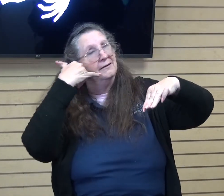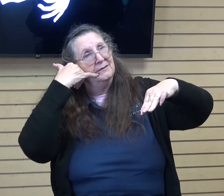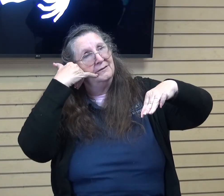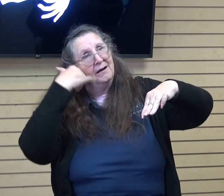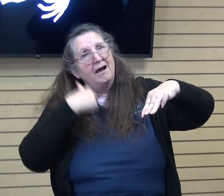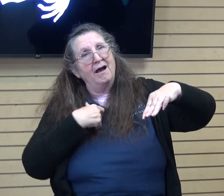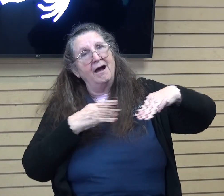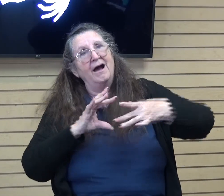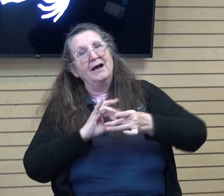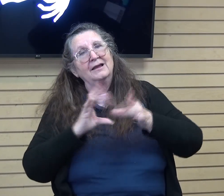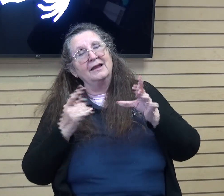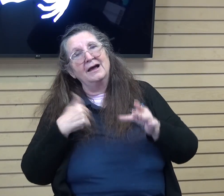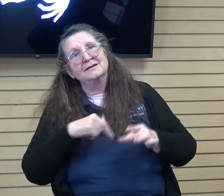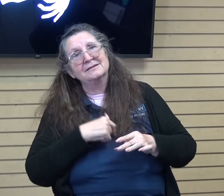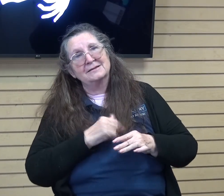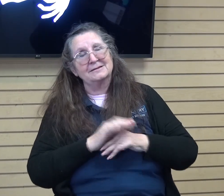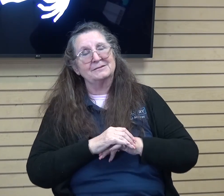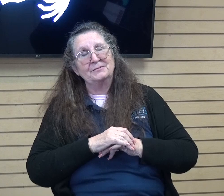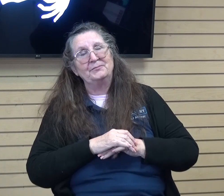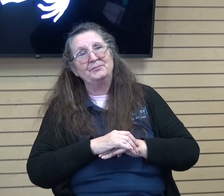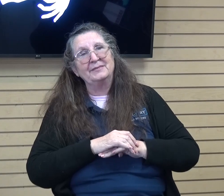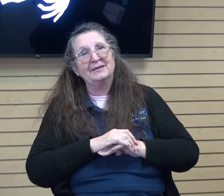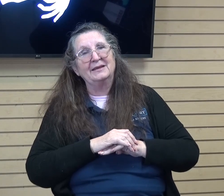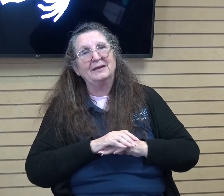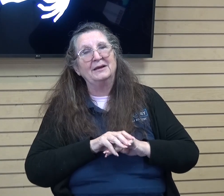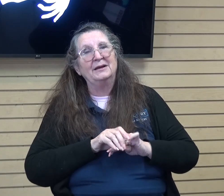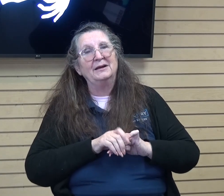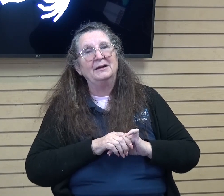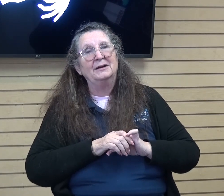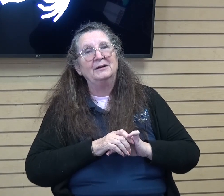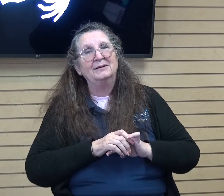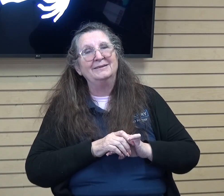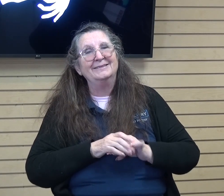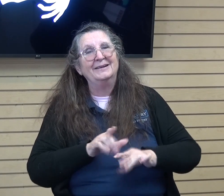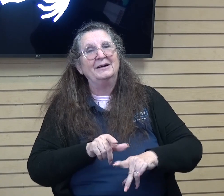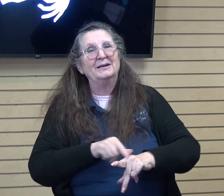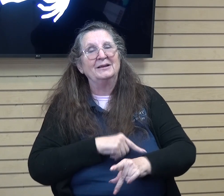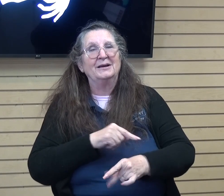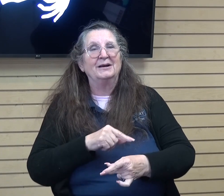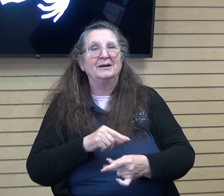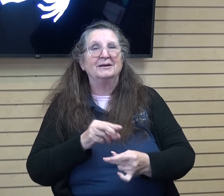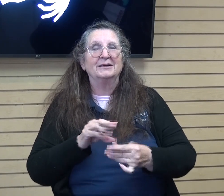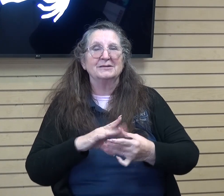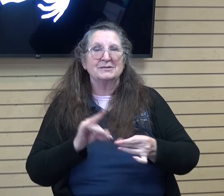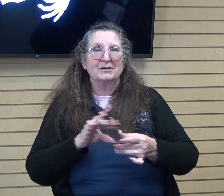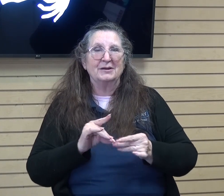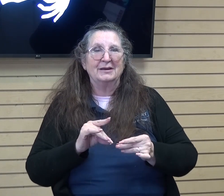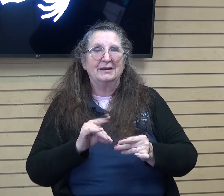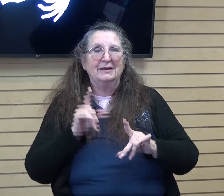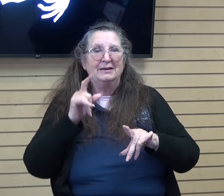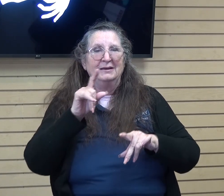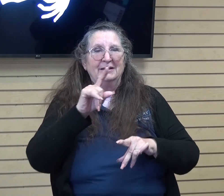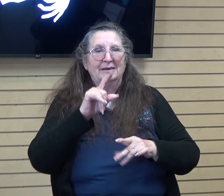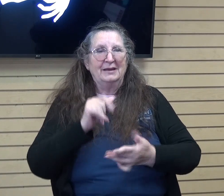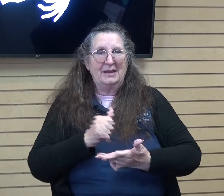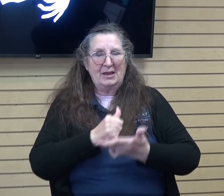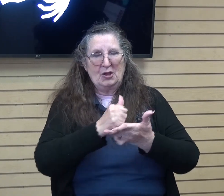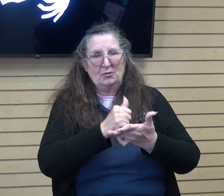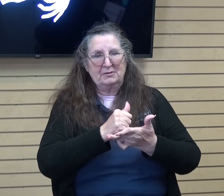us lost and so short long story short he ended up helping us get to the top